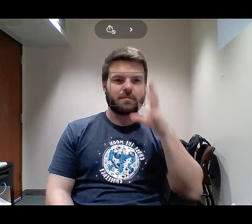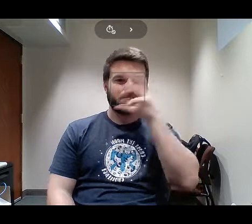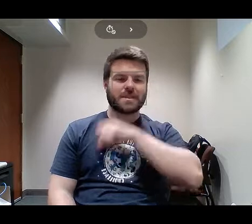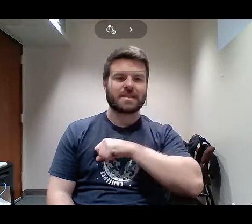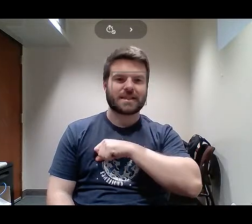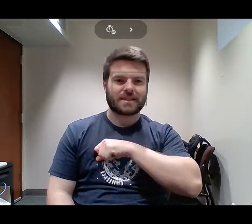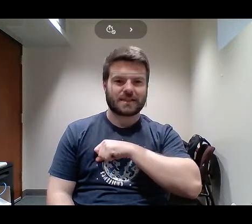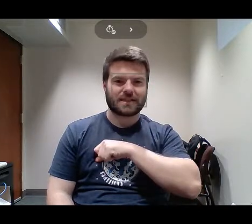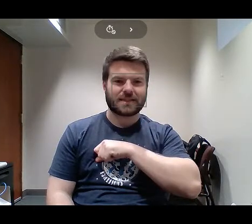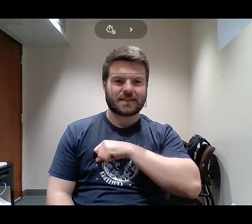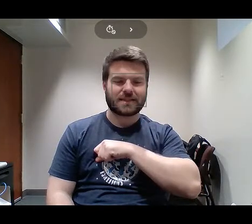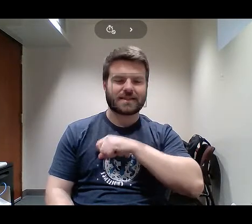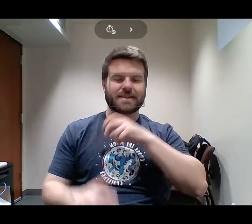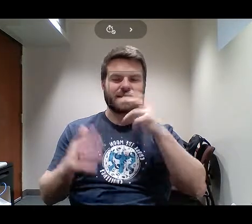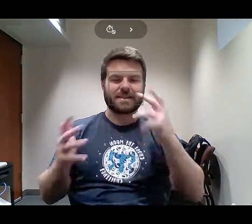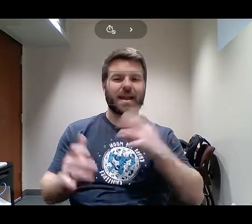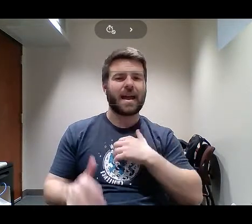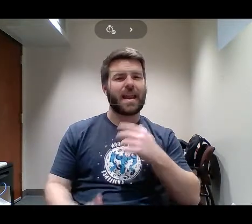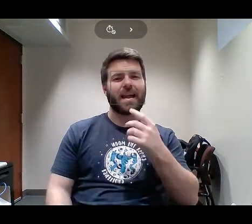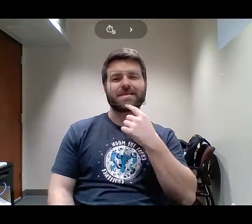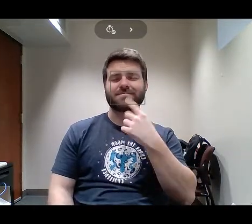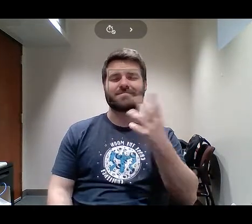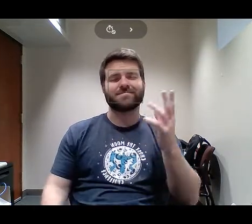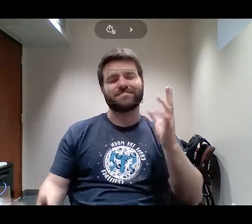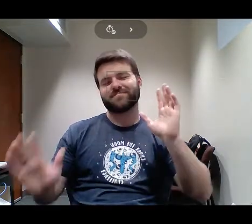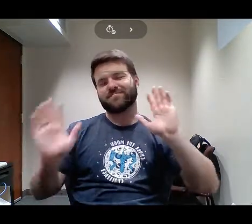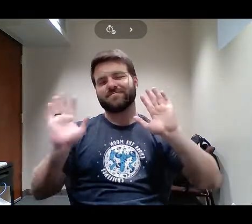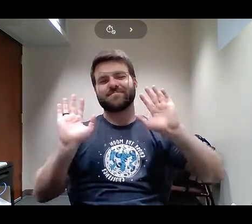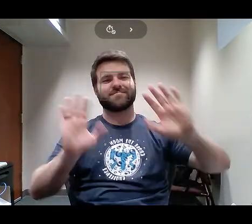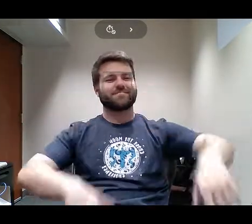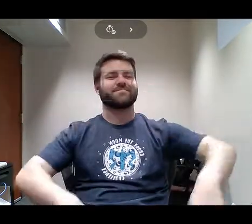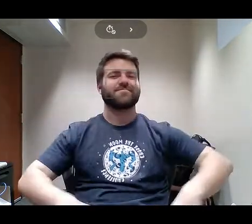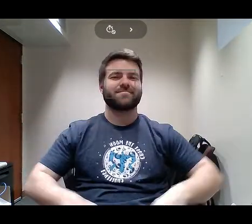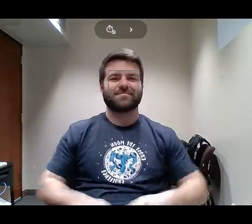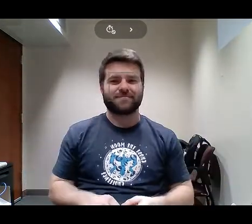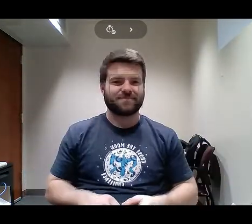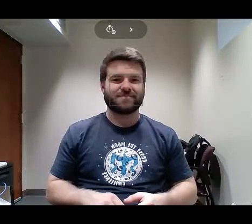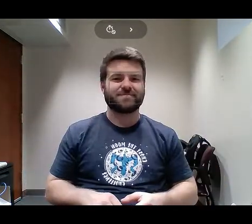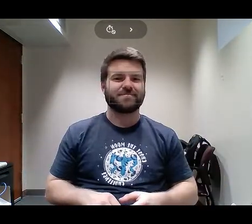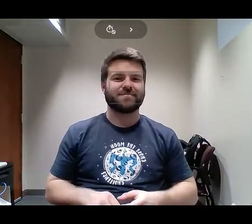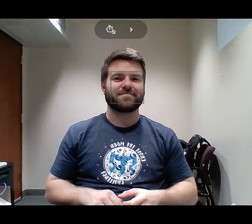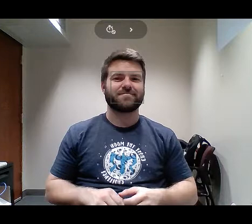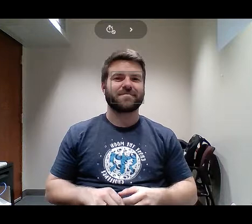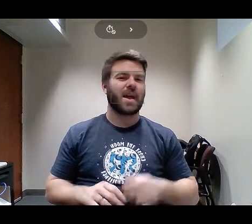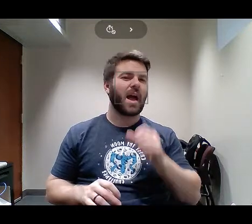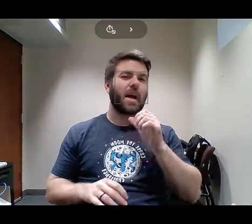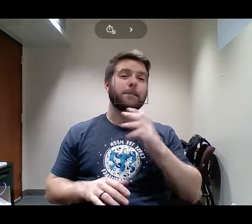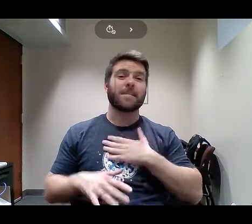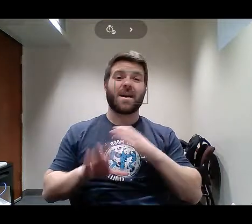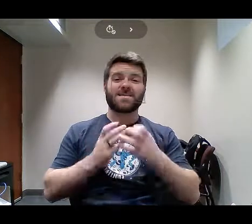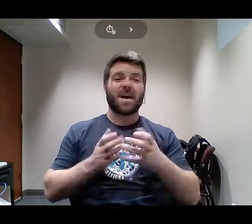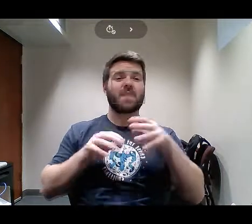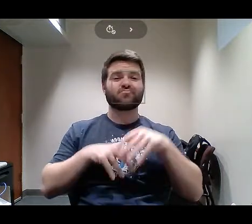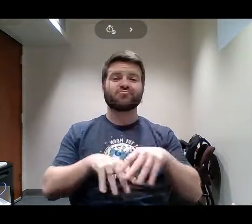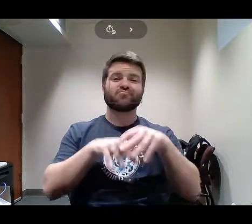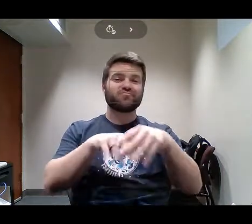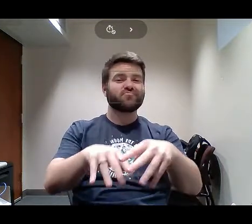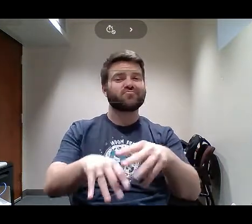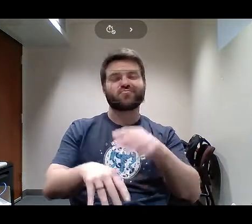And I figured, I'm going to just forget it, because, you know, I'm not going to march with my class. Because by that point, I was